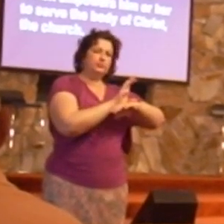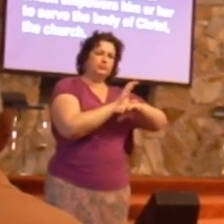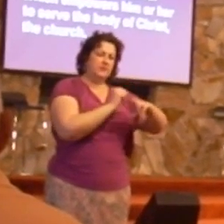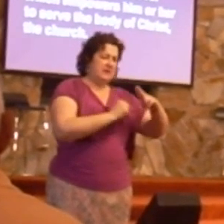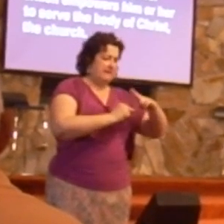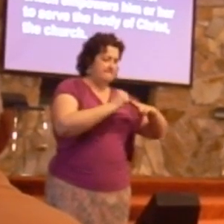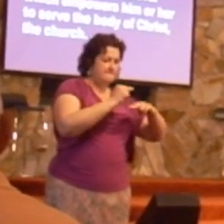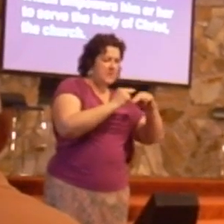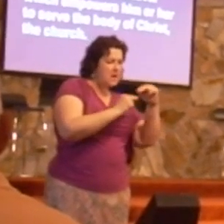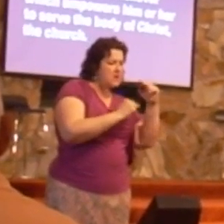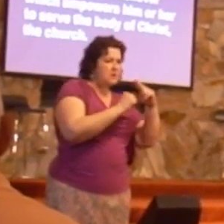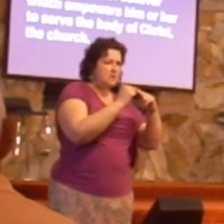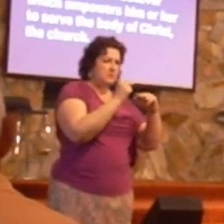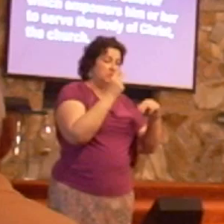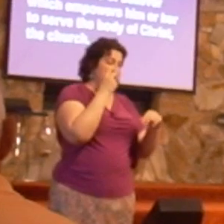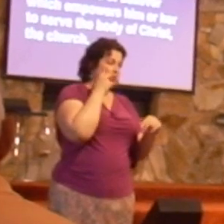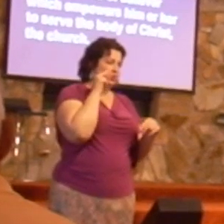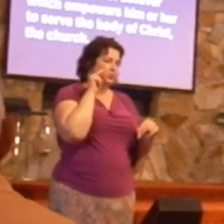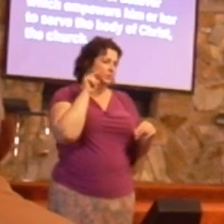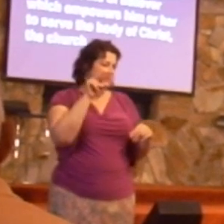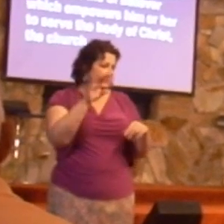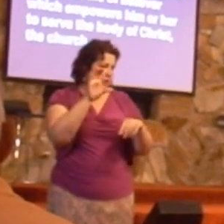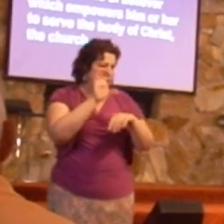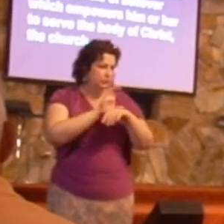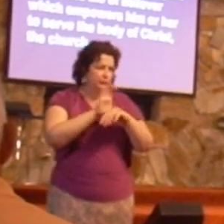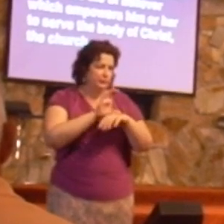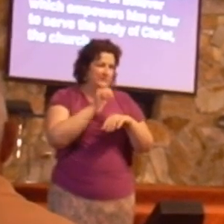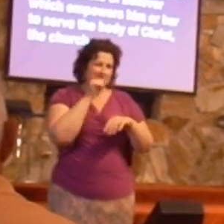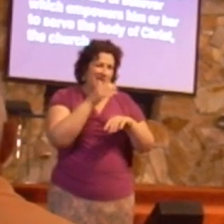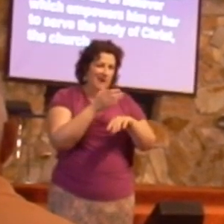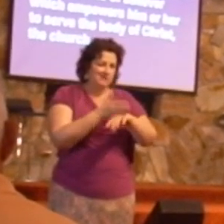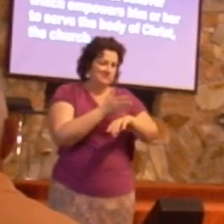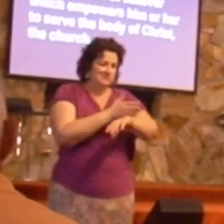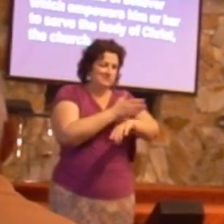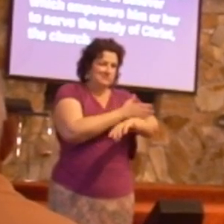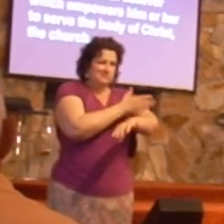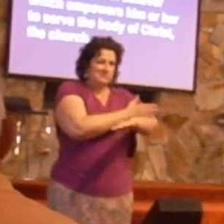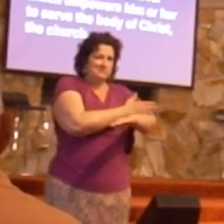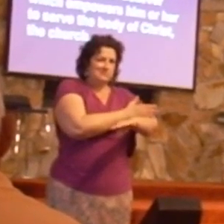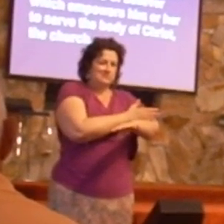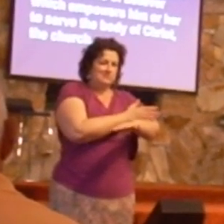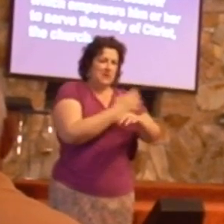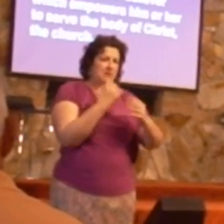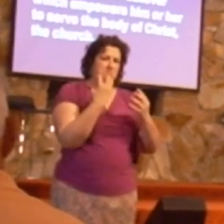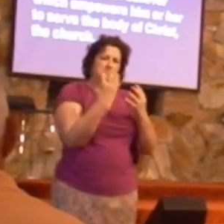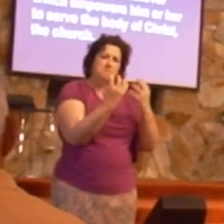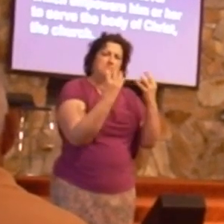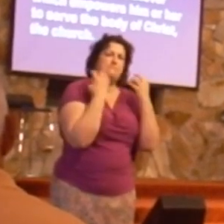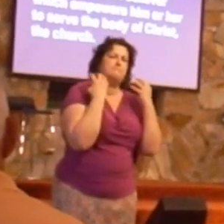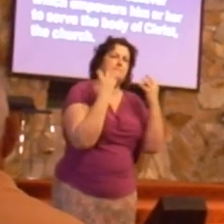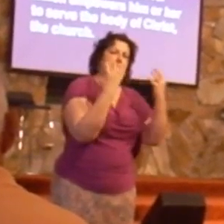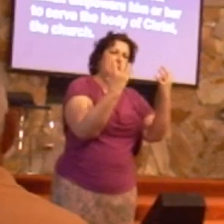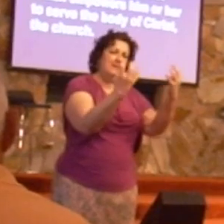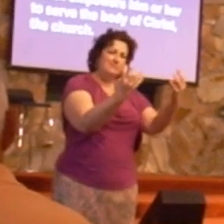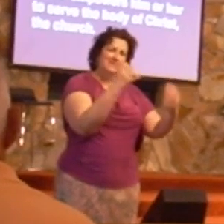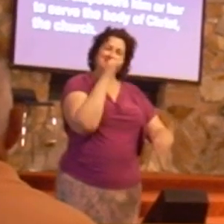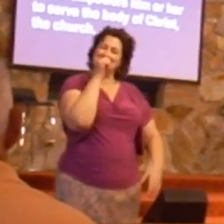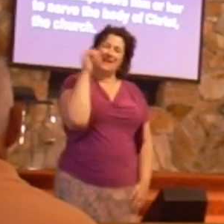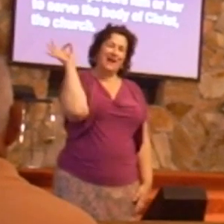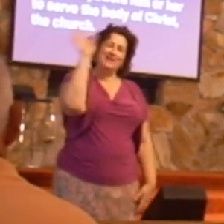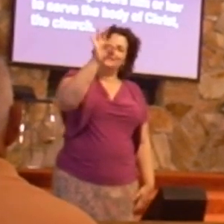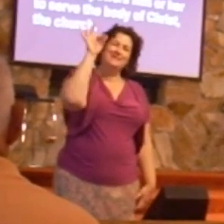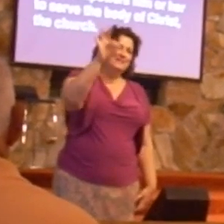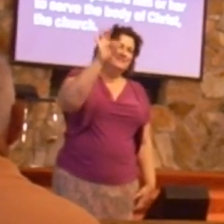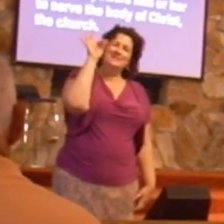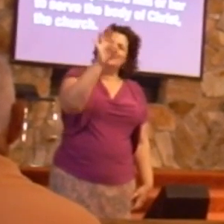If you look at a church that's not growing, and I can tell you the reason, it's not because of the pastor's preaching, it's not